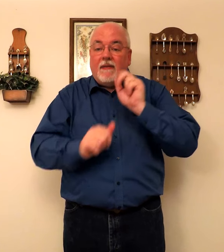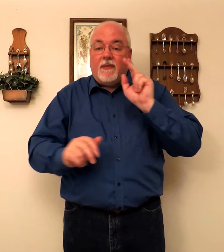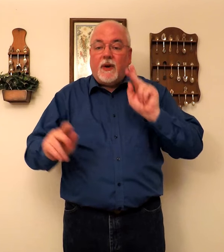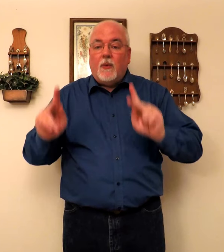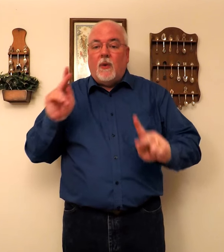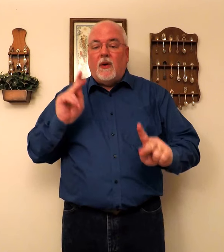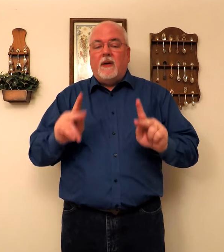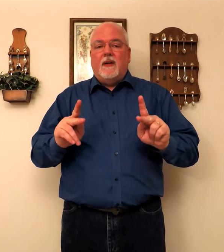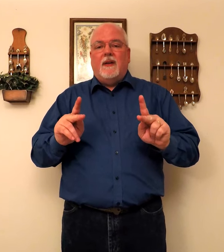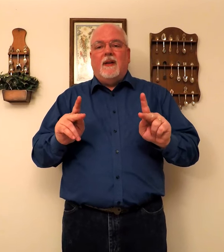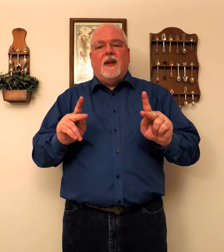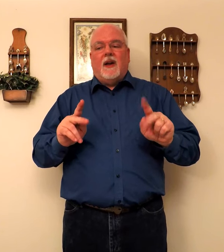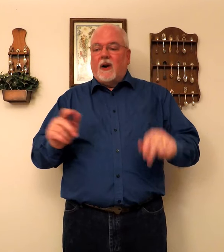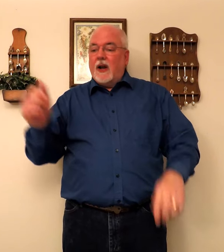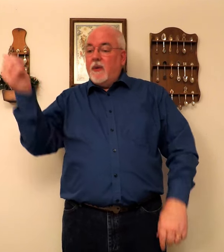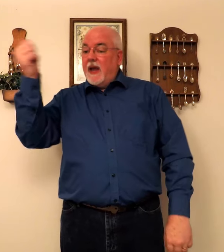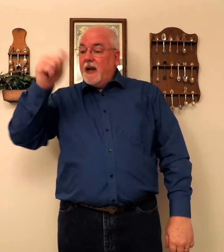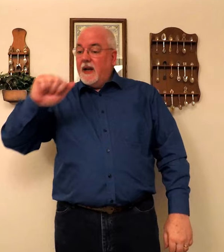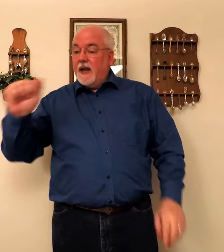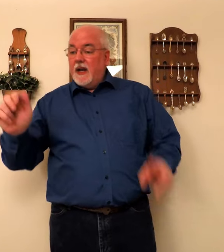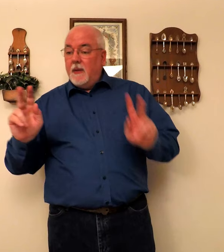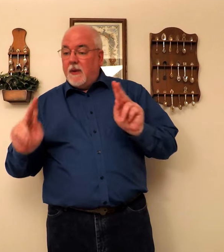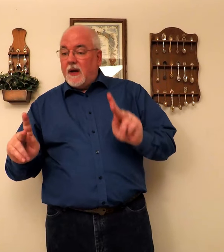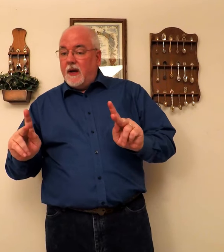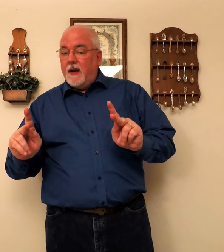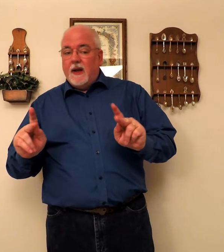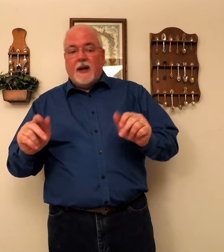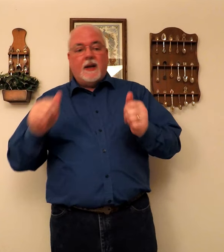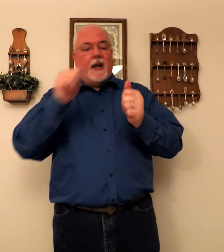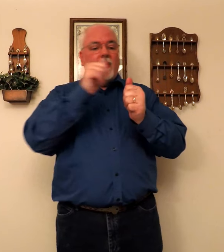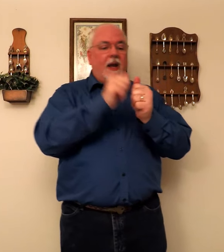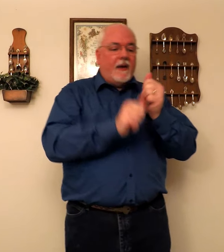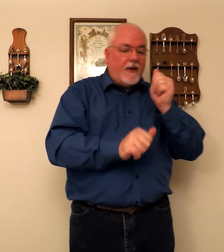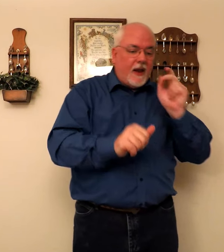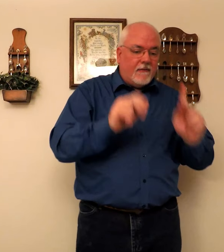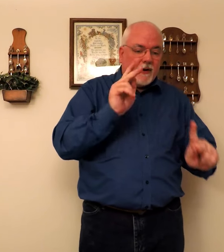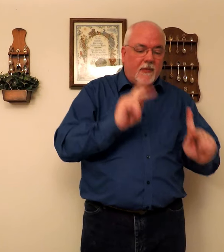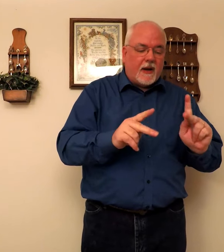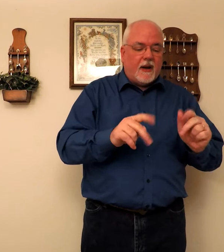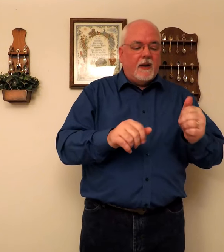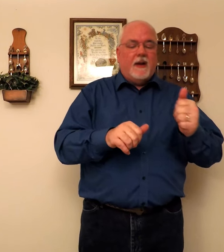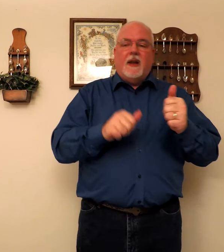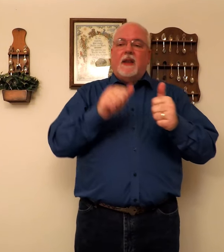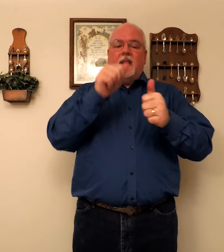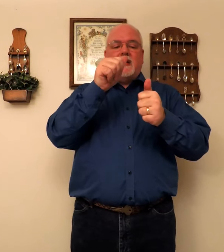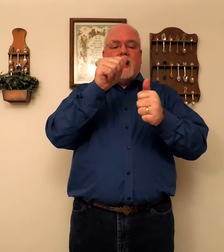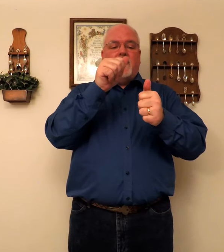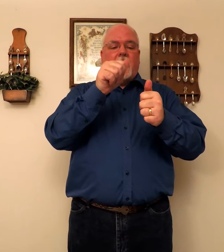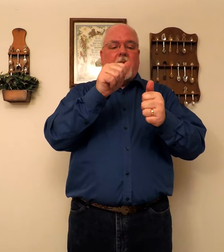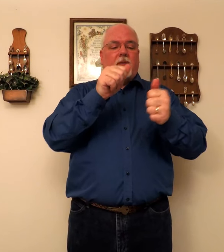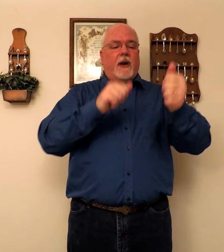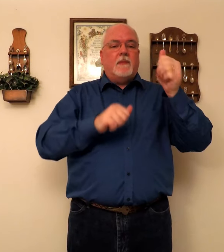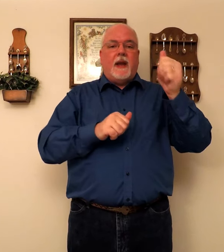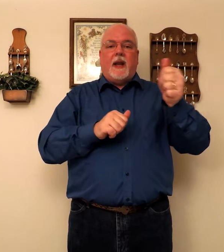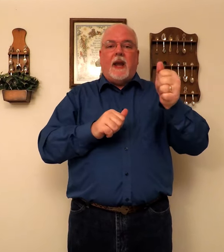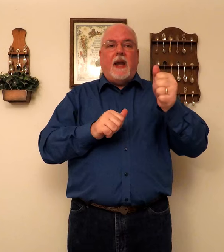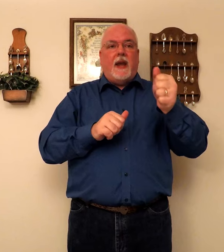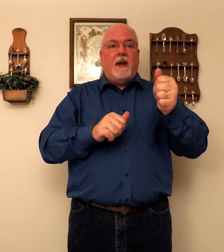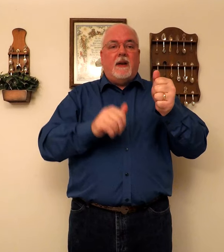Everyone. All right. We had anybody. Now we have everybody. The sign for every. Make it a hand.